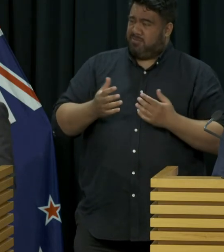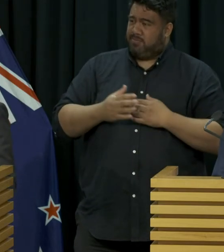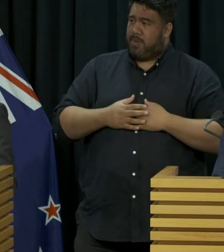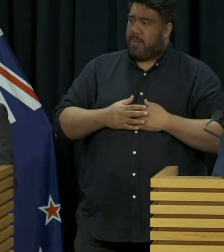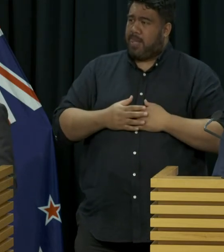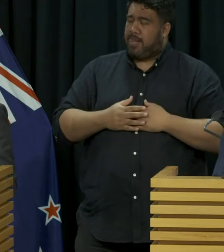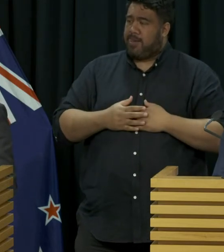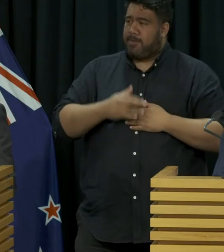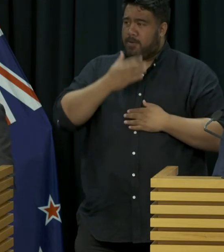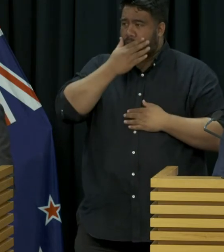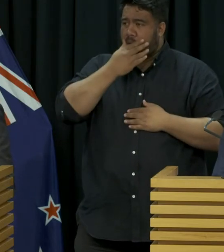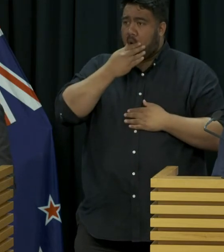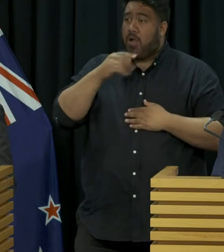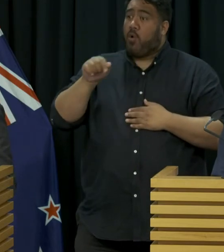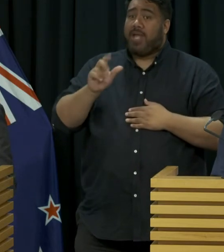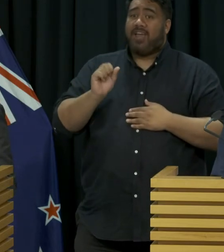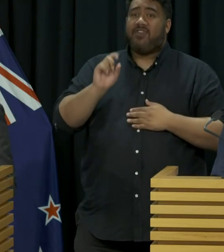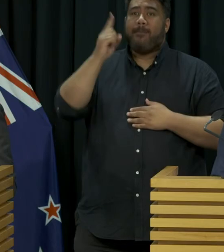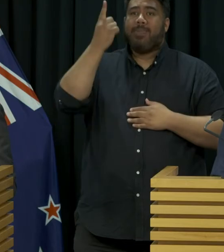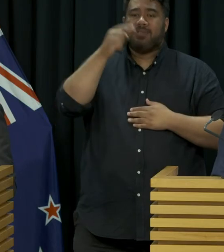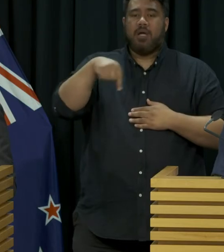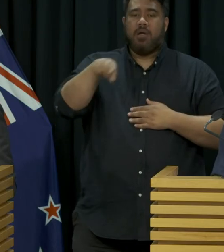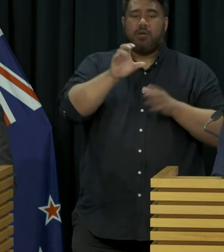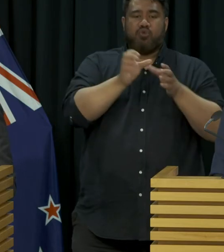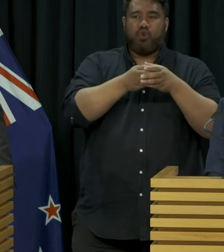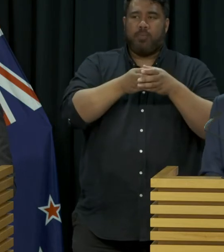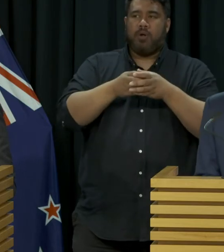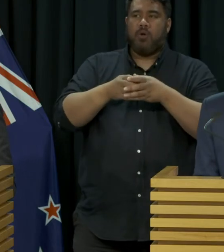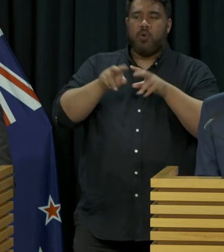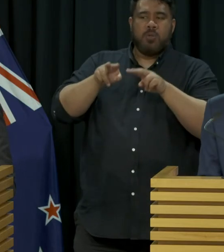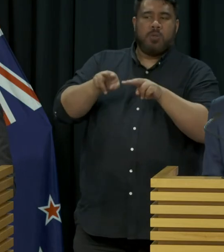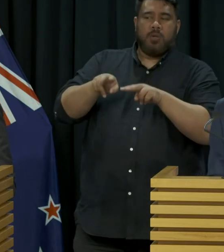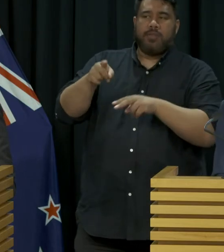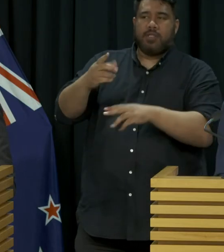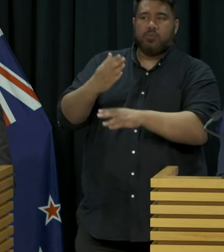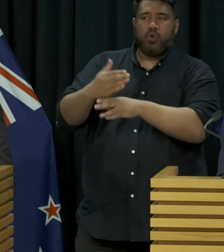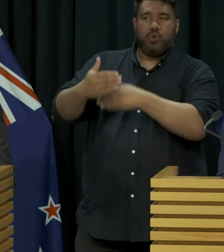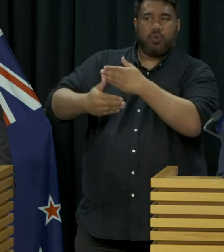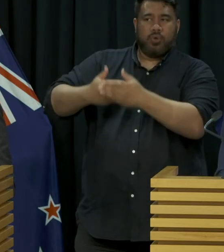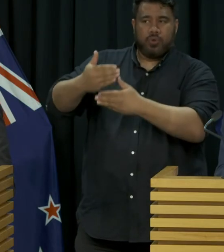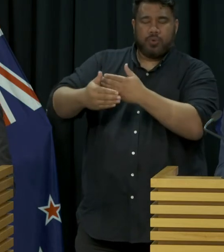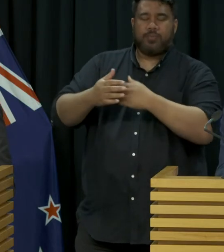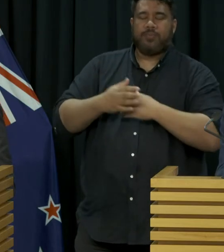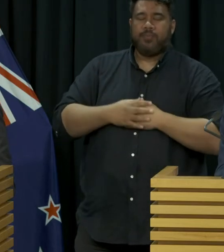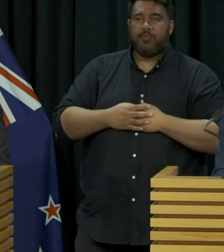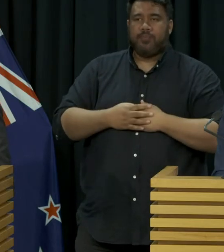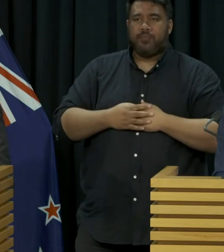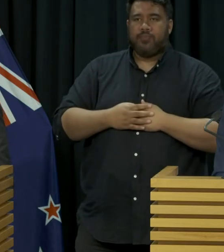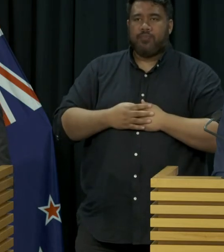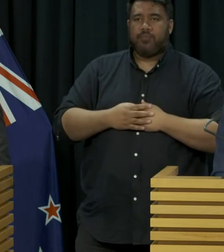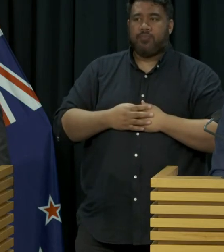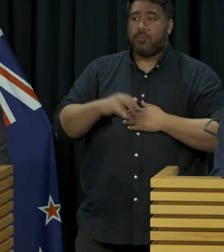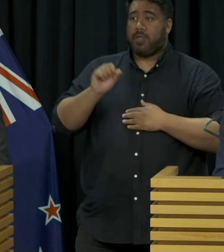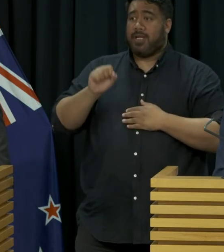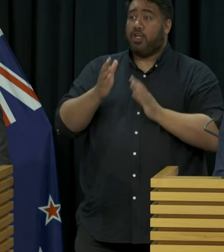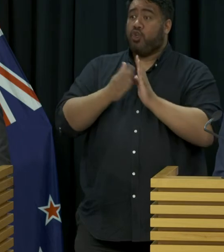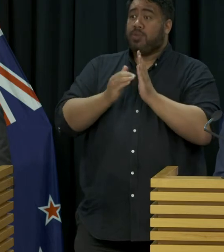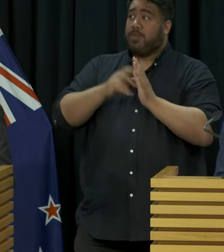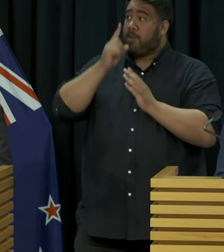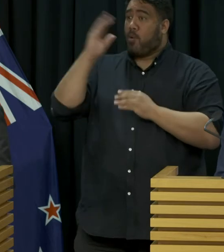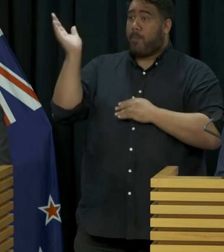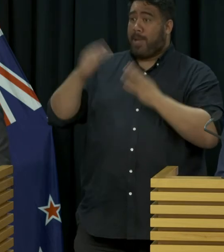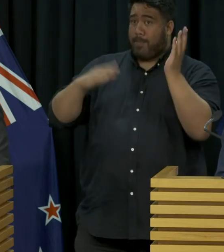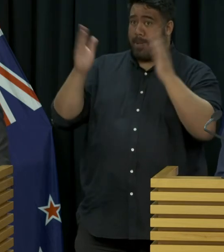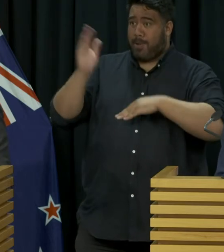there is a Minister's group that are coordinating this, and one of the things we're looking at is, because of course in addition to New Zealanders returning,